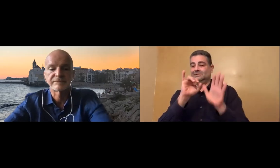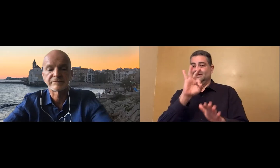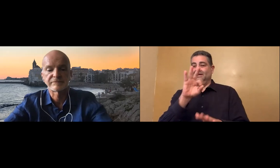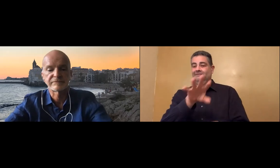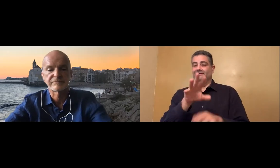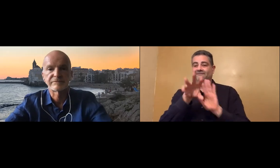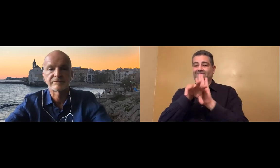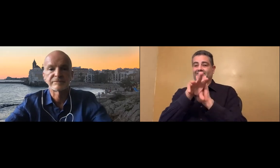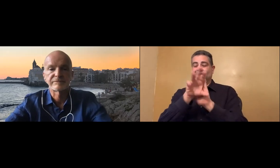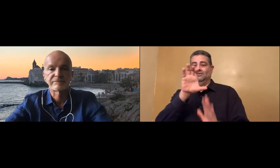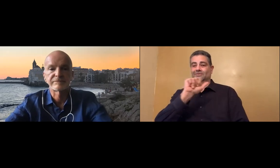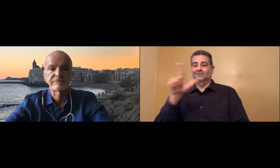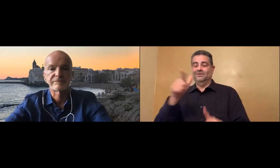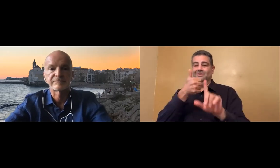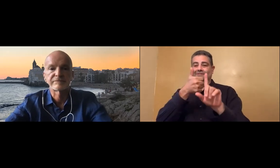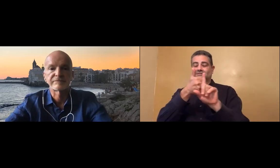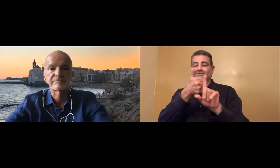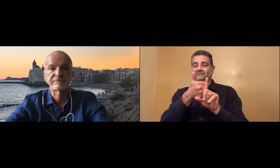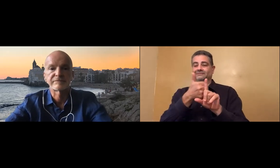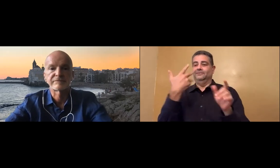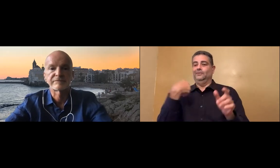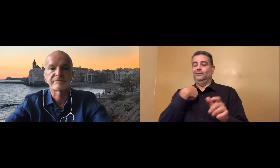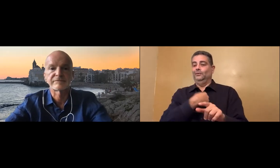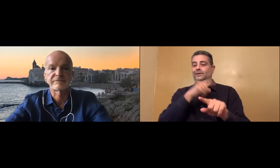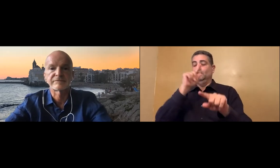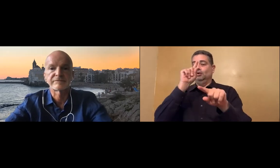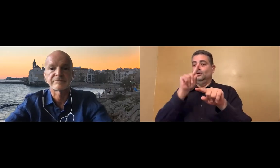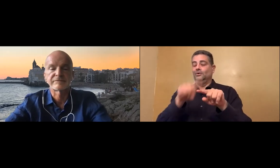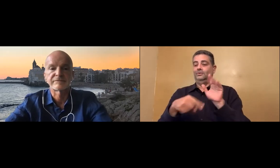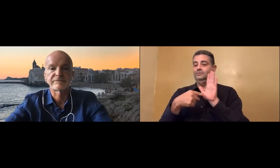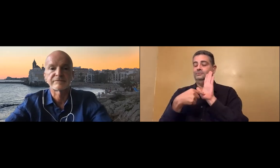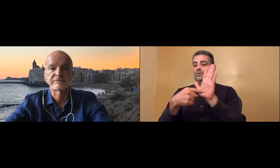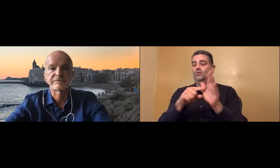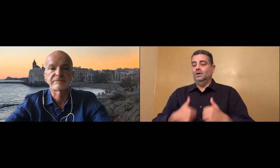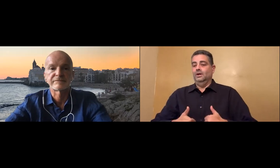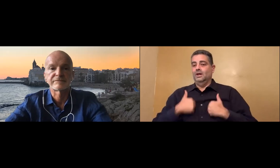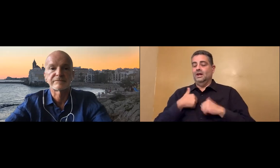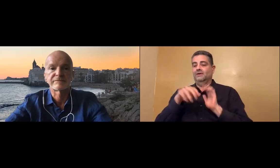So that's our brief demo of what that video call looks like.